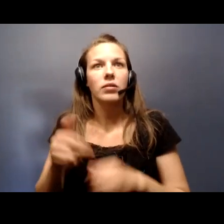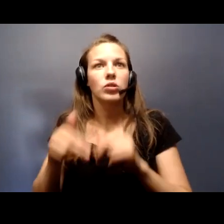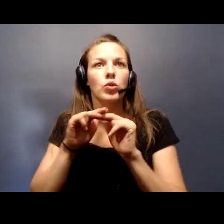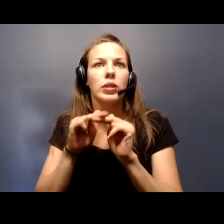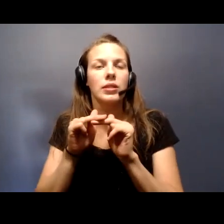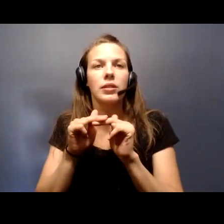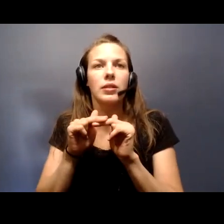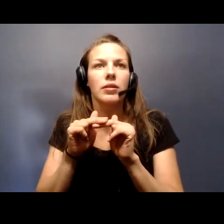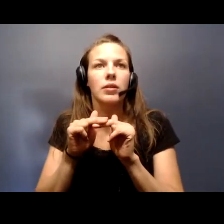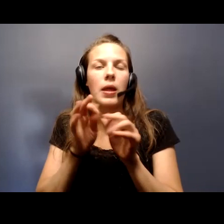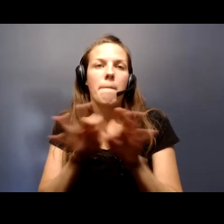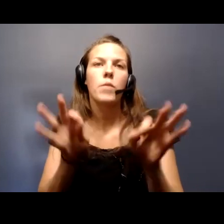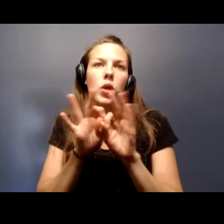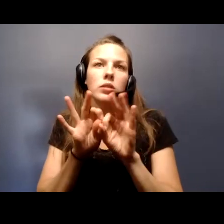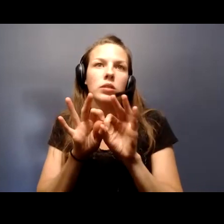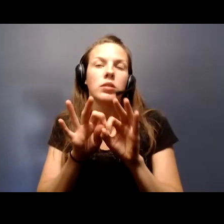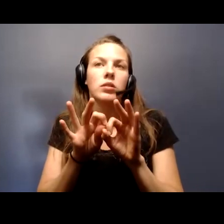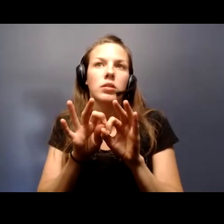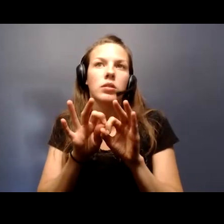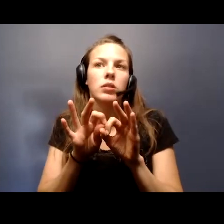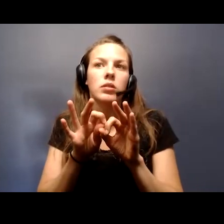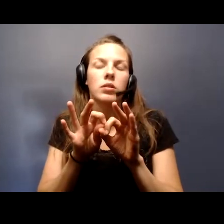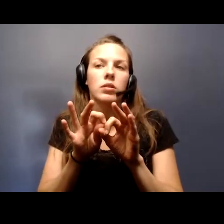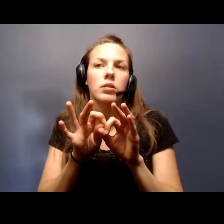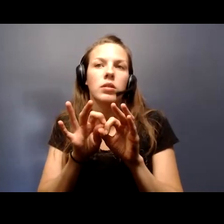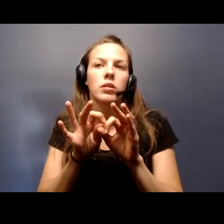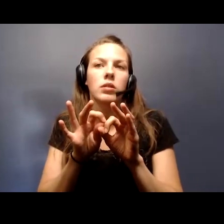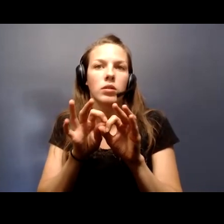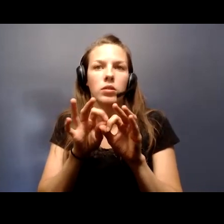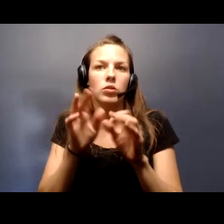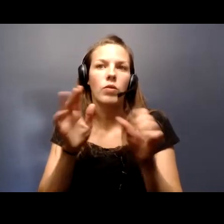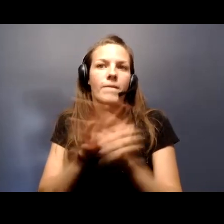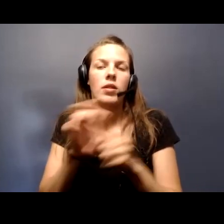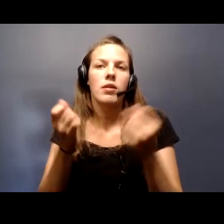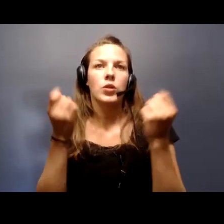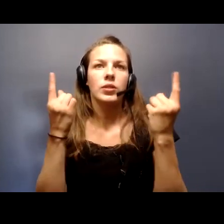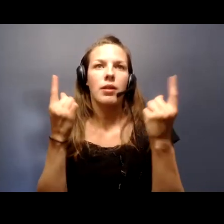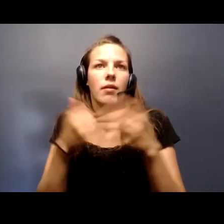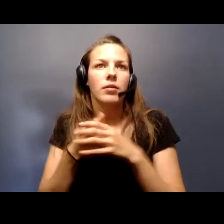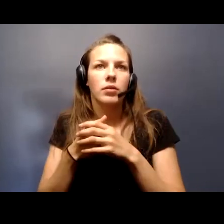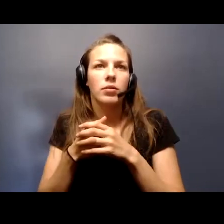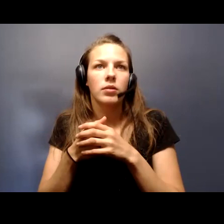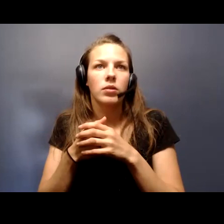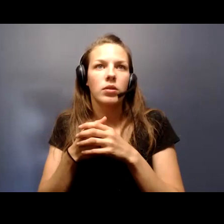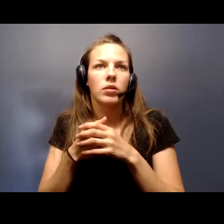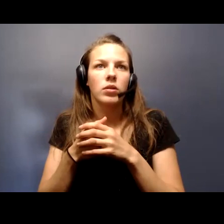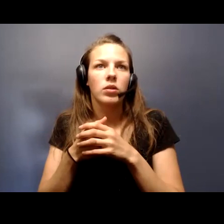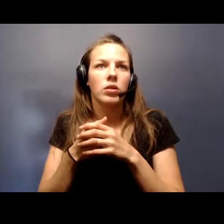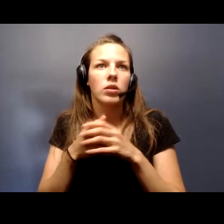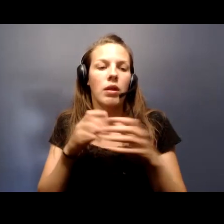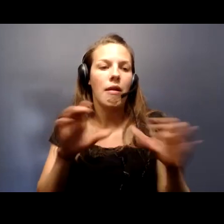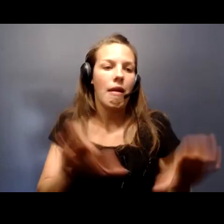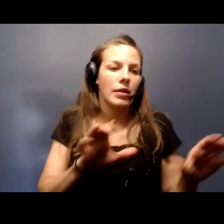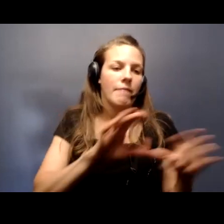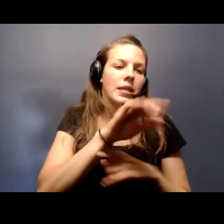important to understand which are active cases